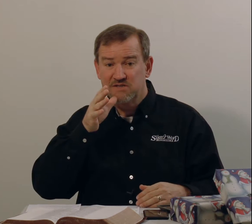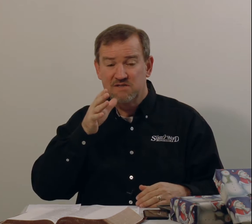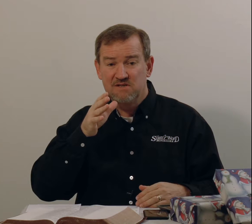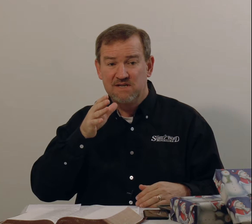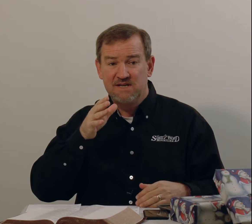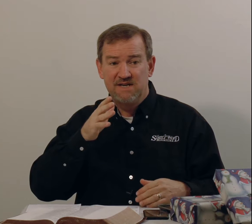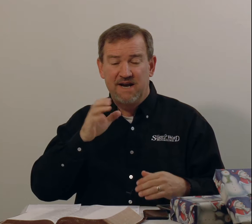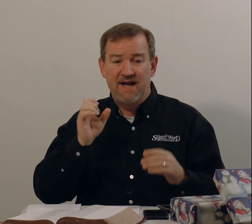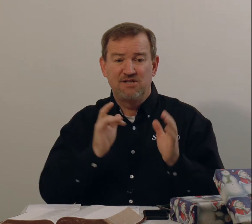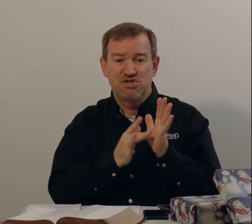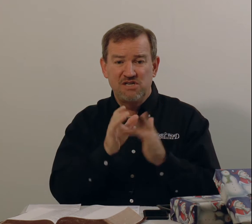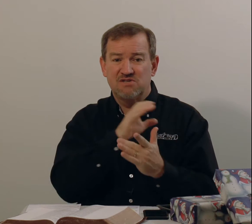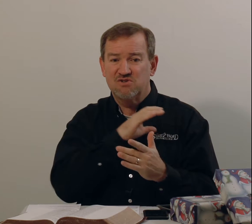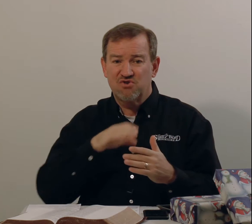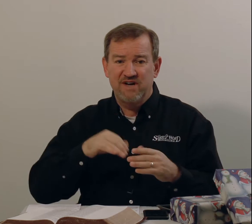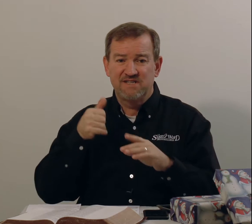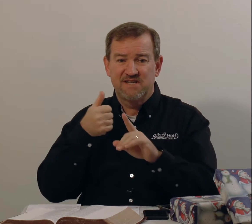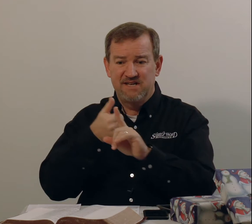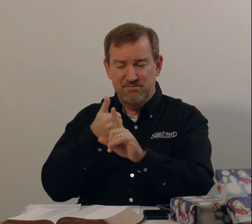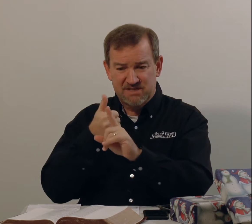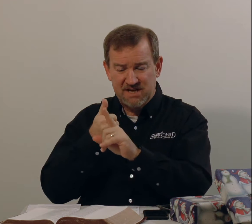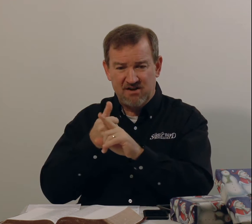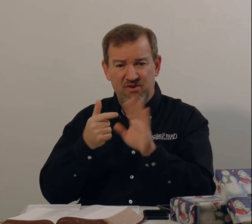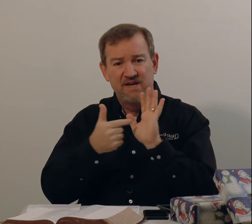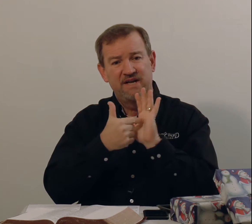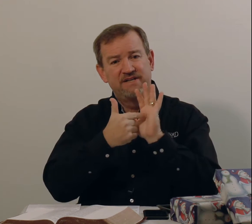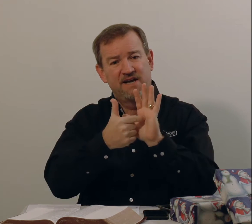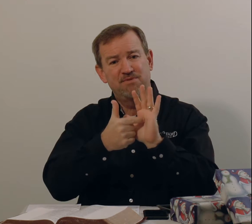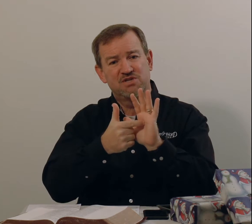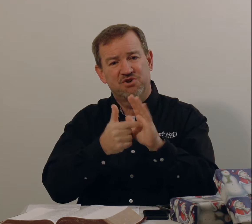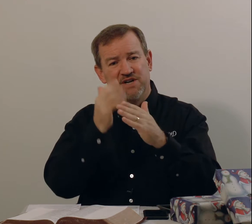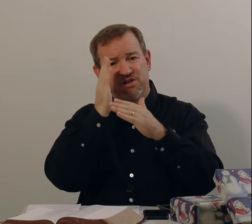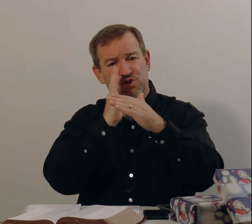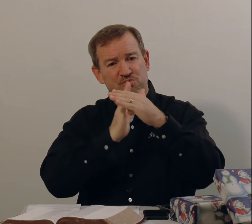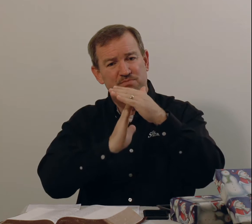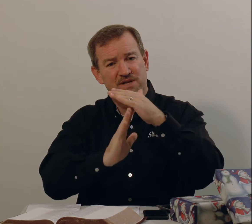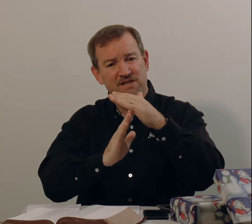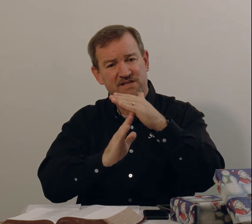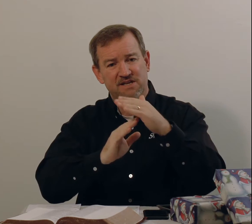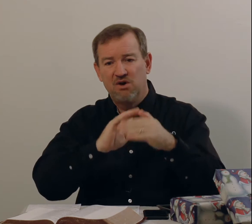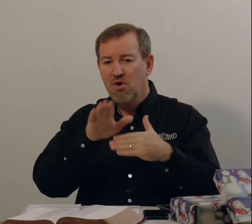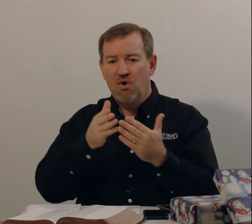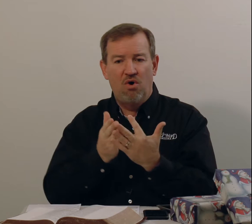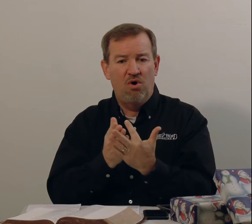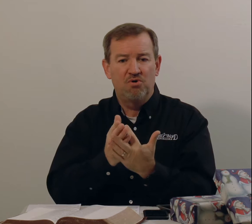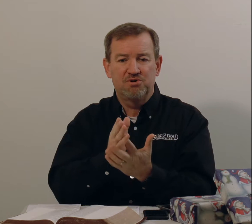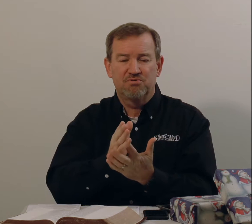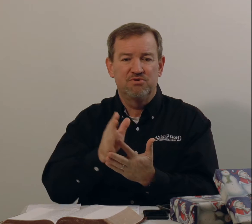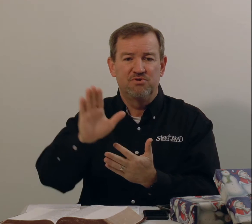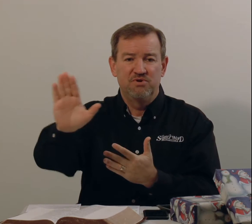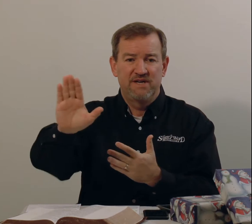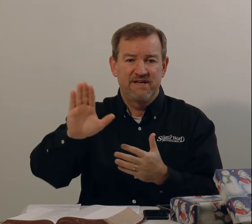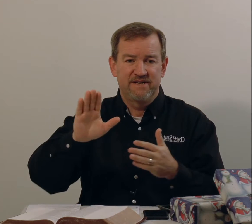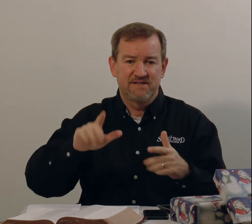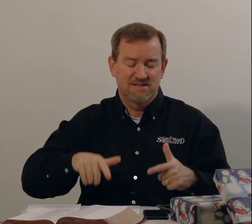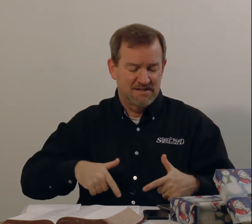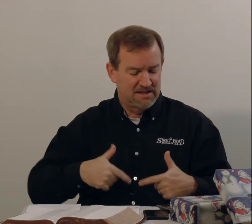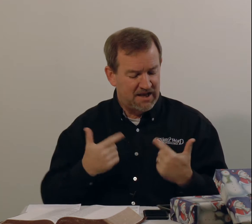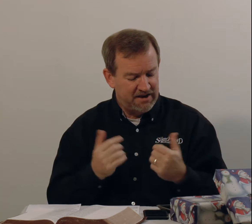and Jesus Christ himself demonstrated humility all through his life.